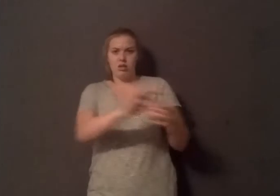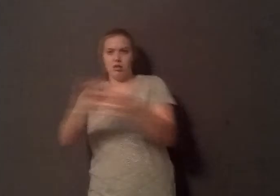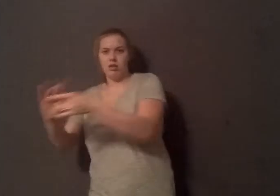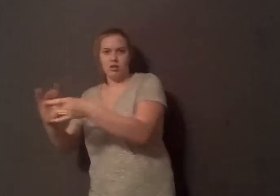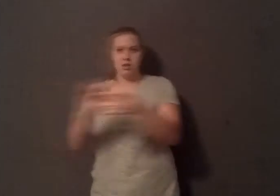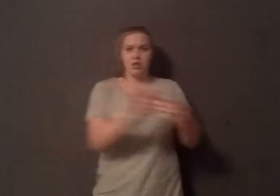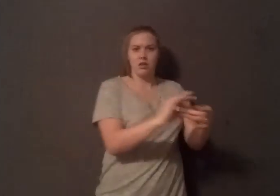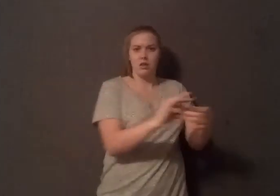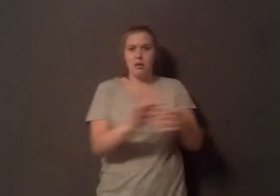heart disease.